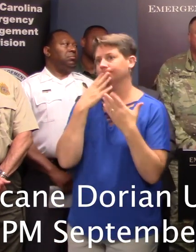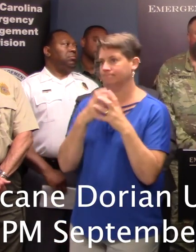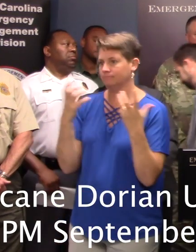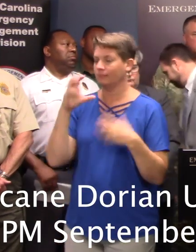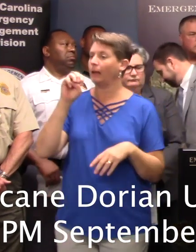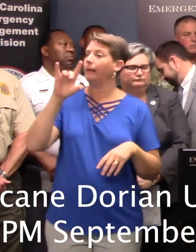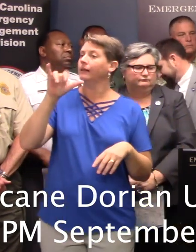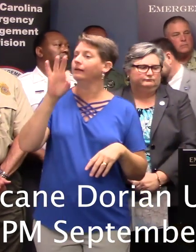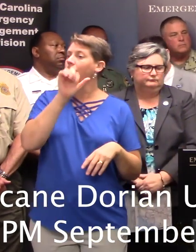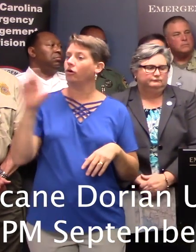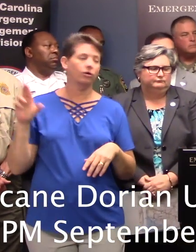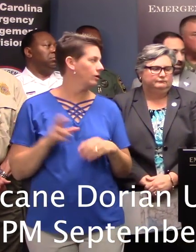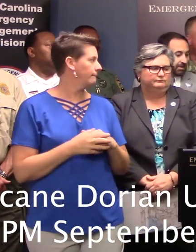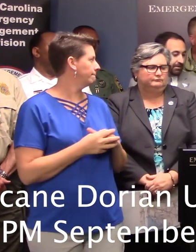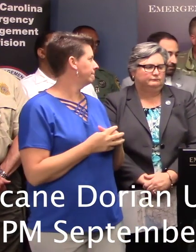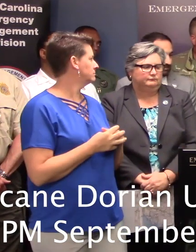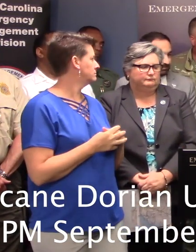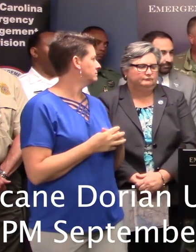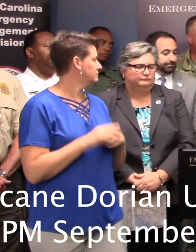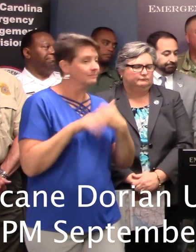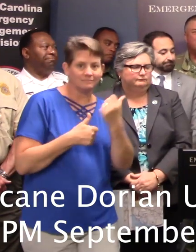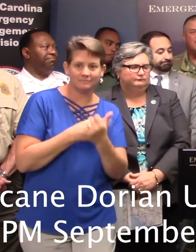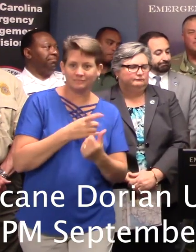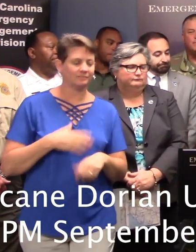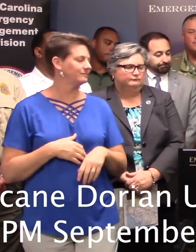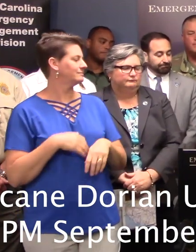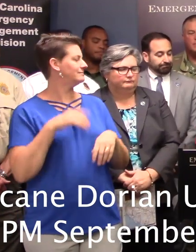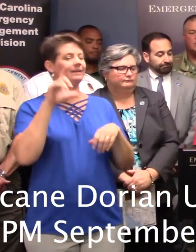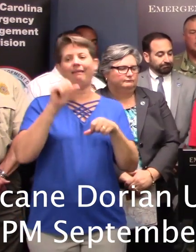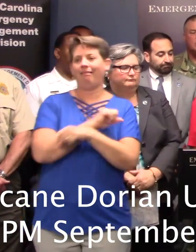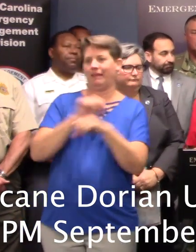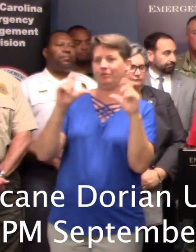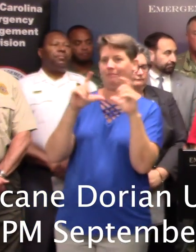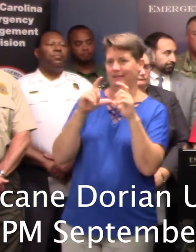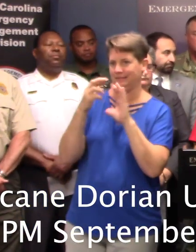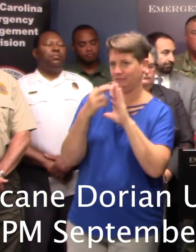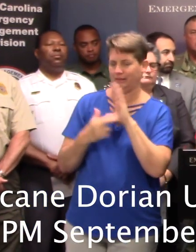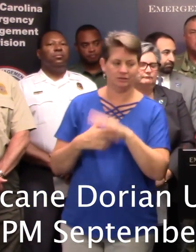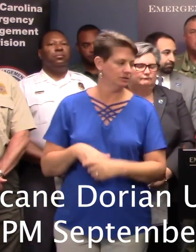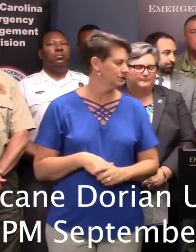Emily Farr. Thank you. I'm also going to leave a license and a regulation. Thank you.